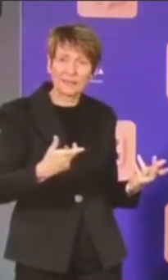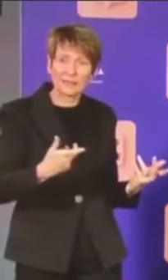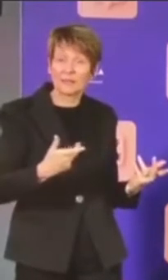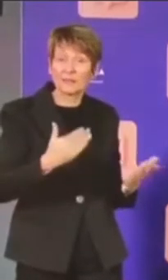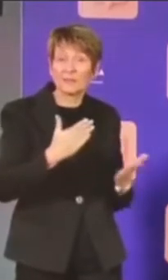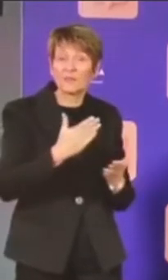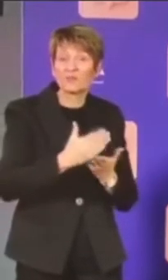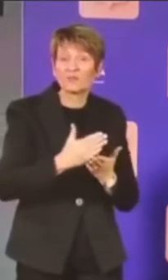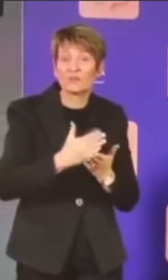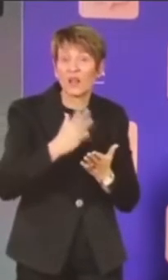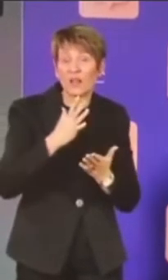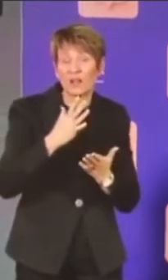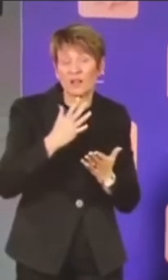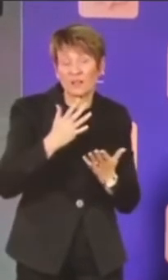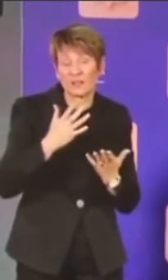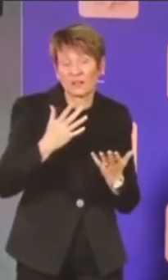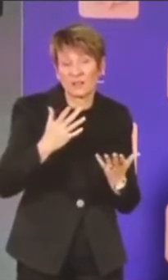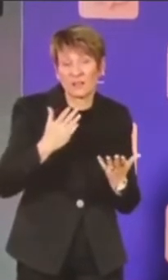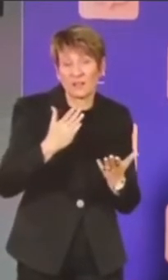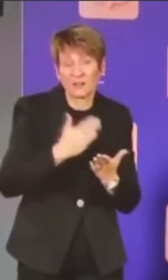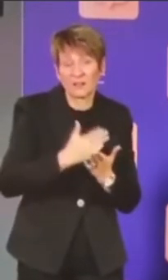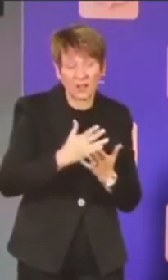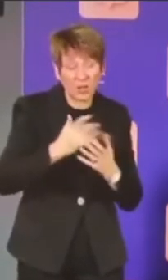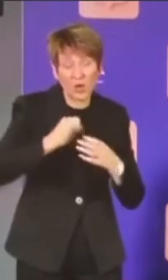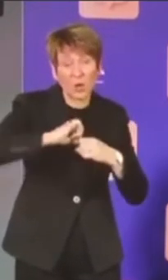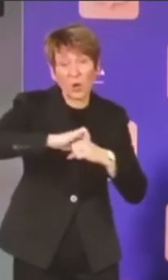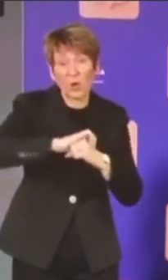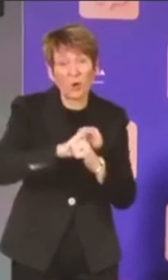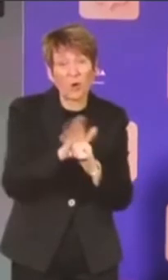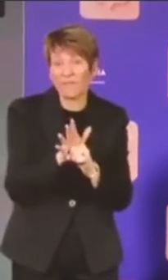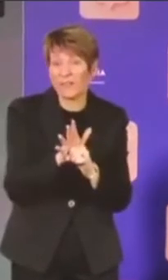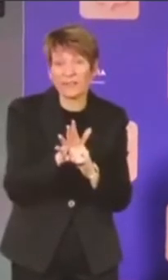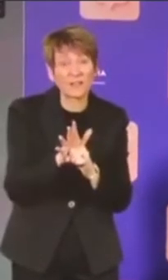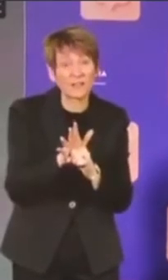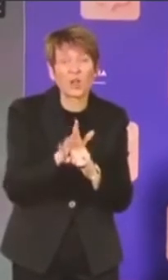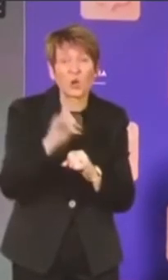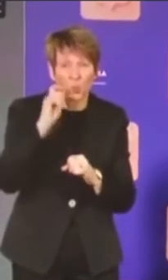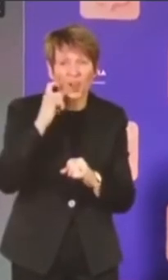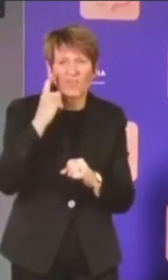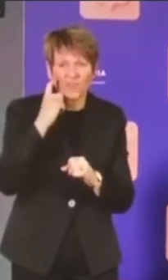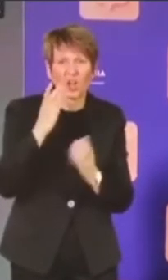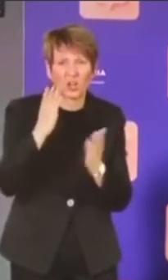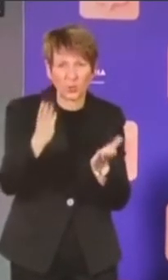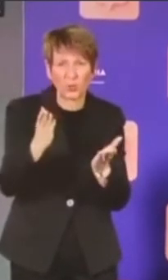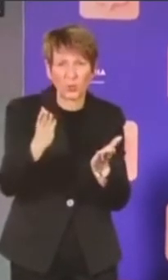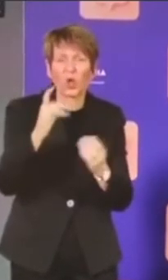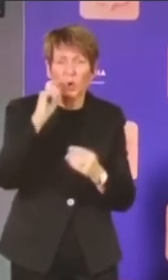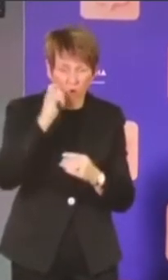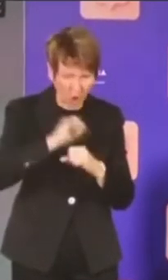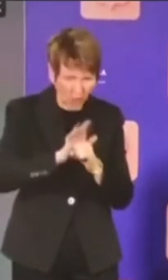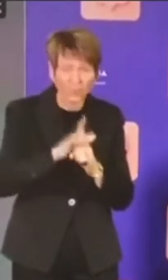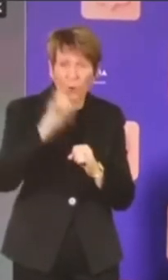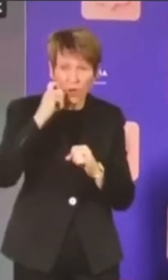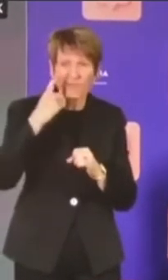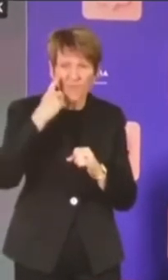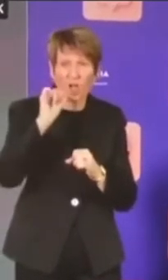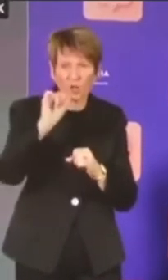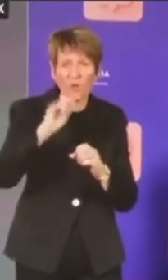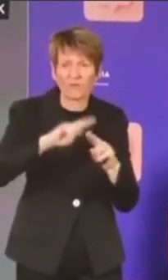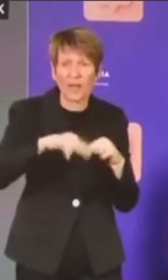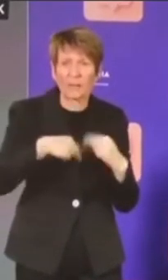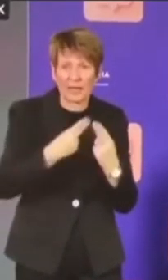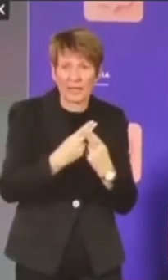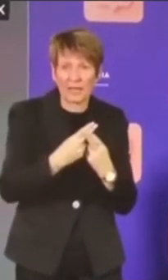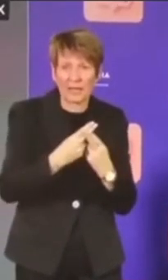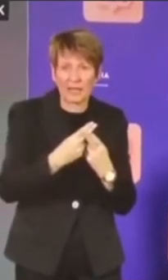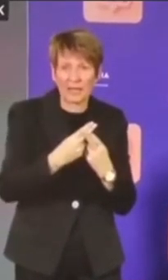COVID is unforgiving. Rachel asked earlier about punishments, but COVID is unforgiving. It will find you and it will find your family and it will go through when